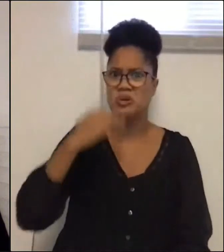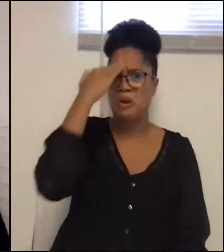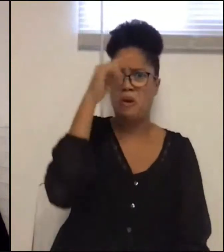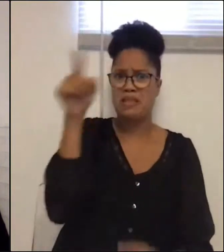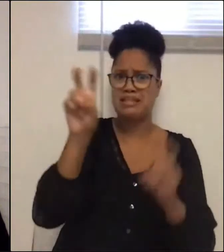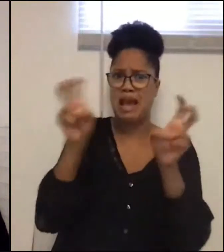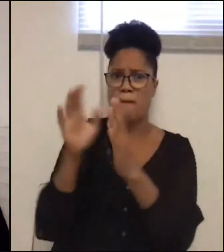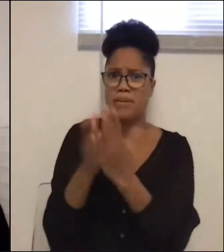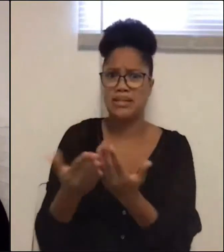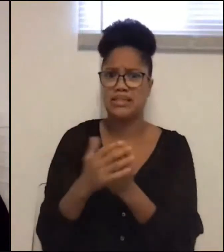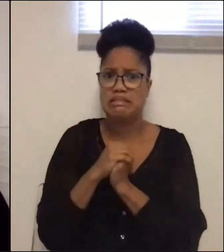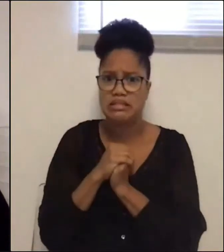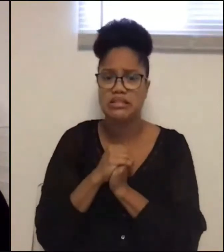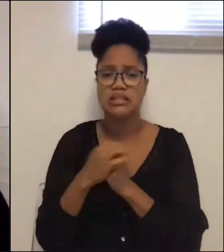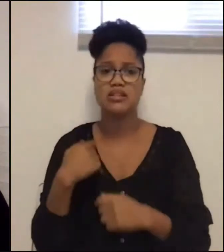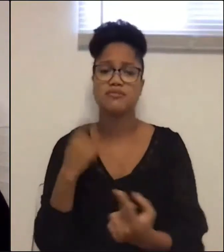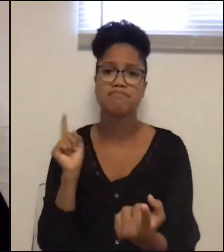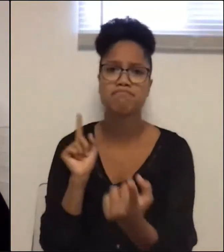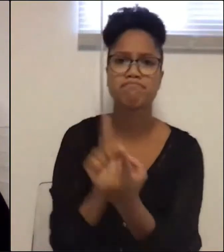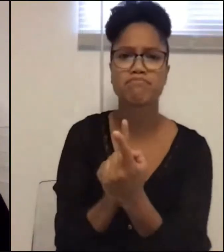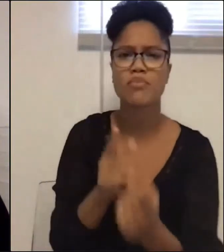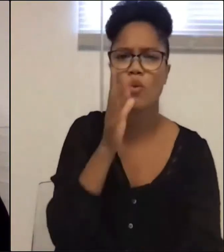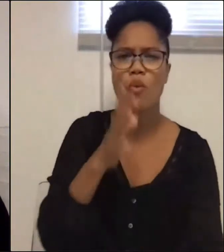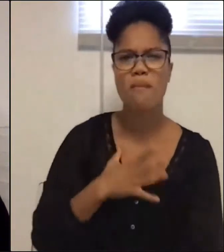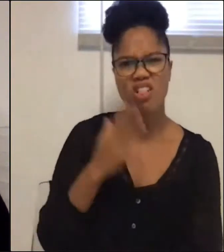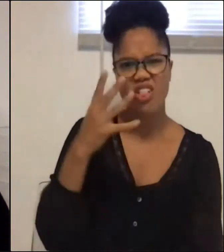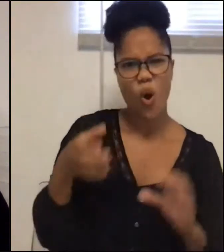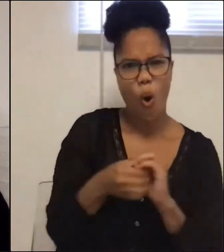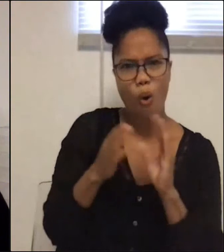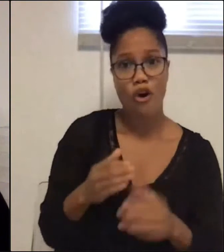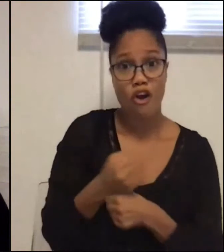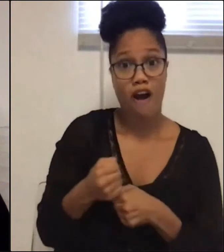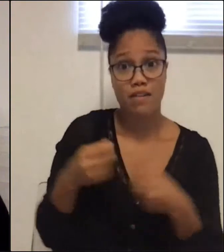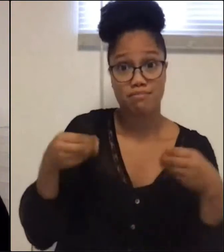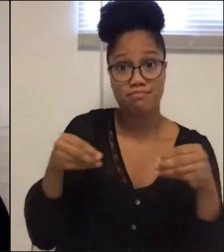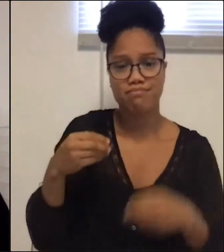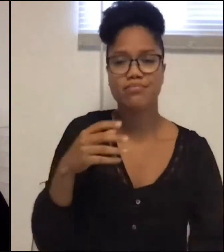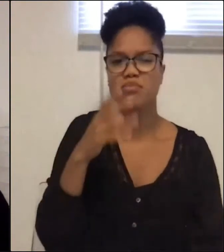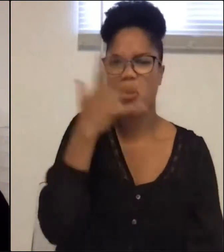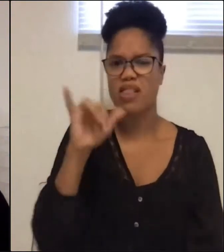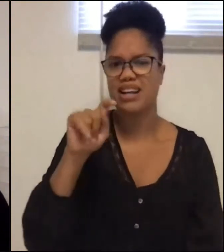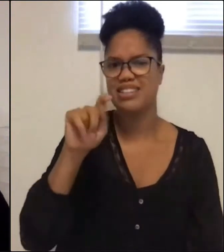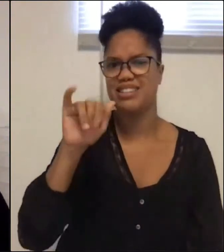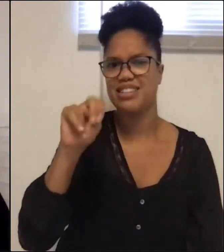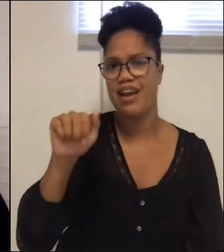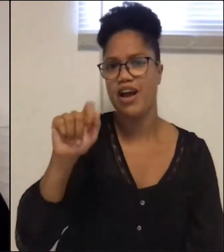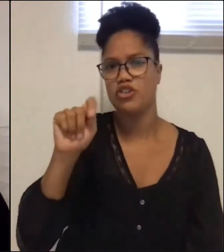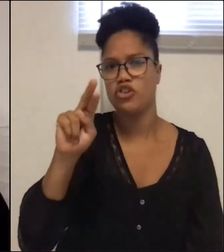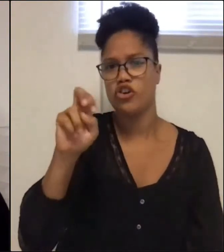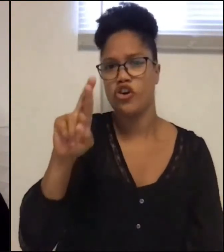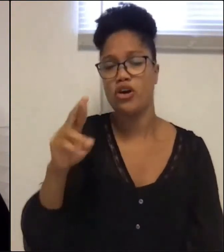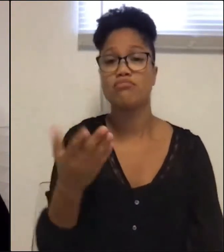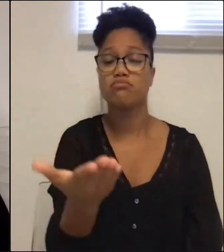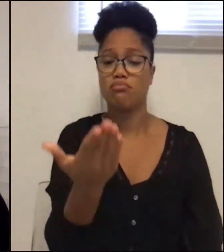read this, the Tina Turner look-alike owner says. Hands me her copy of an anti-fracking